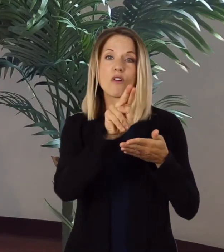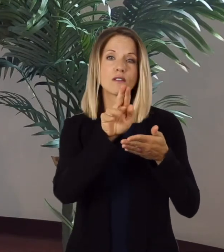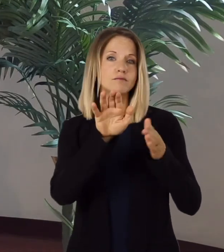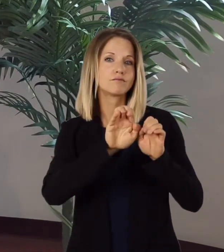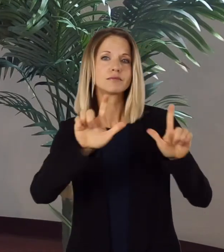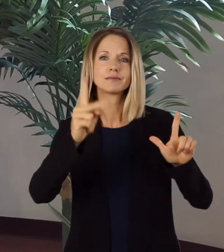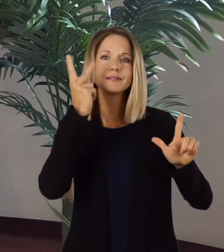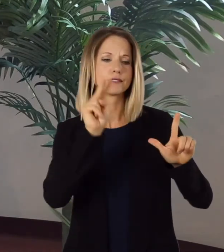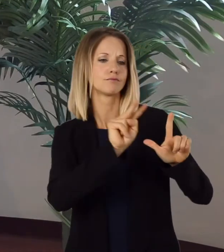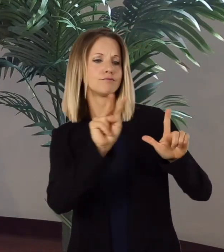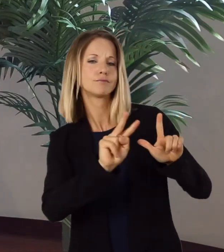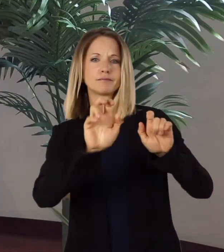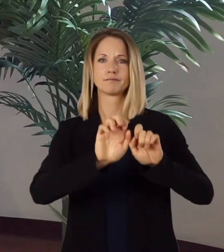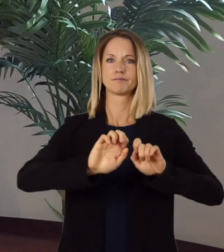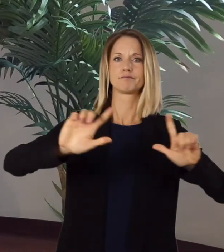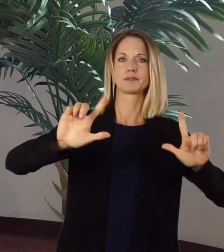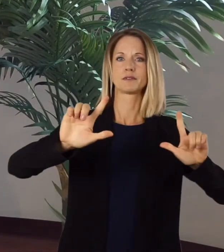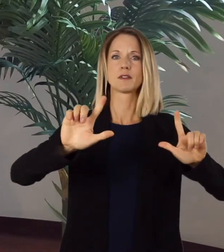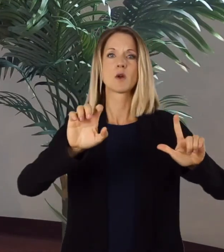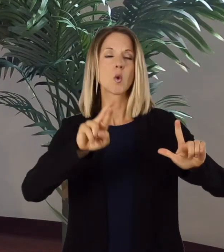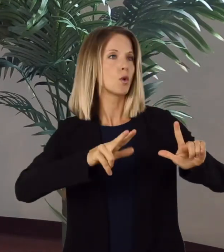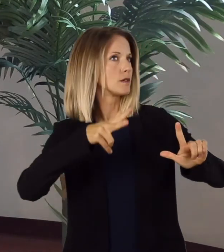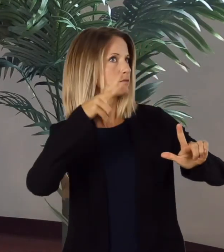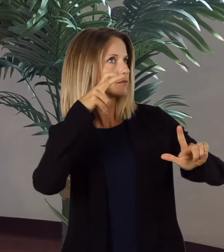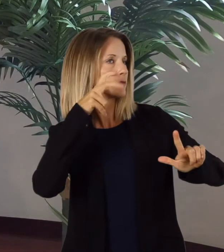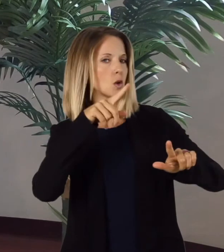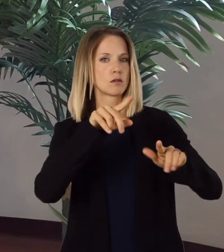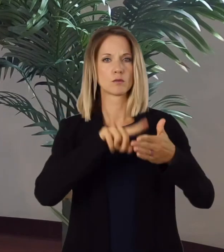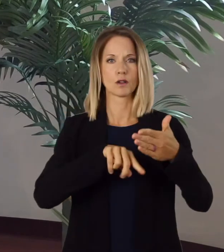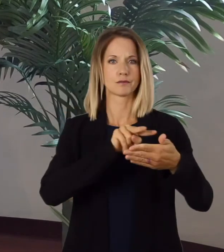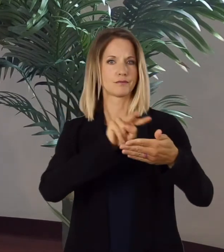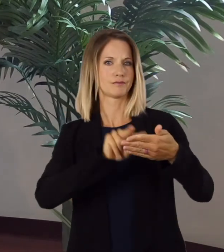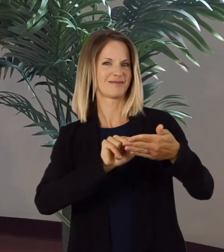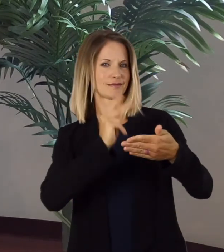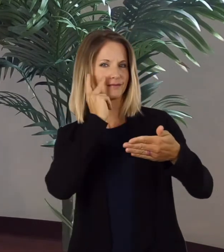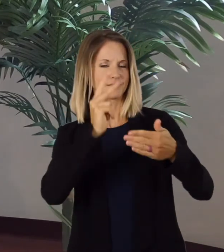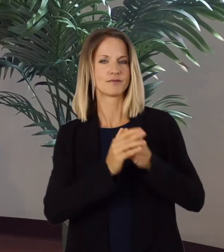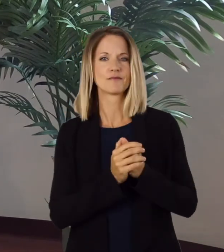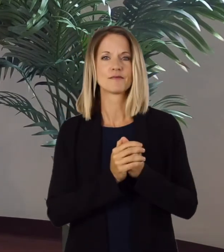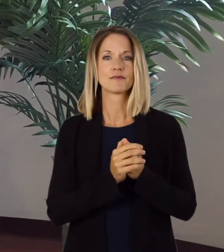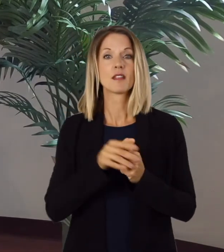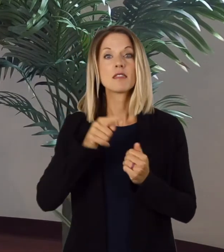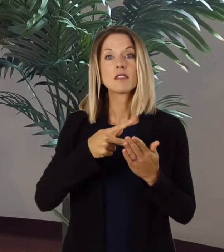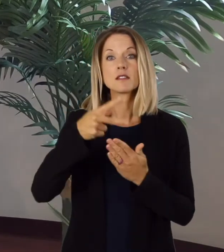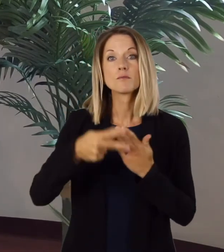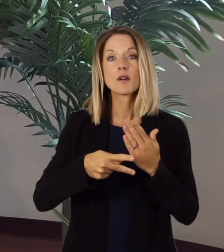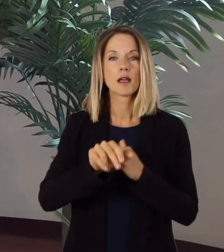on the iPad or get feedback of what is on the iPad. Through this program an AT specialist would provide an